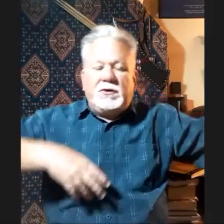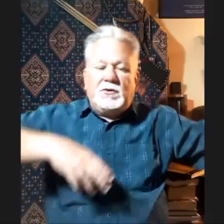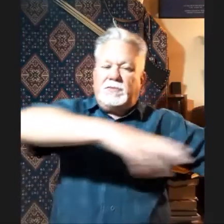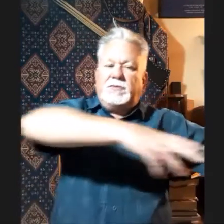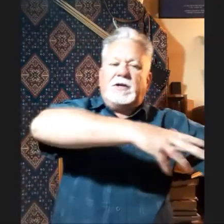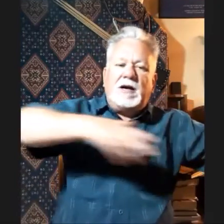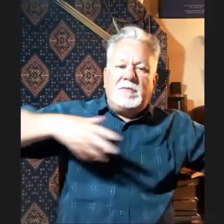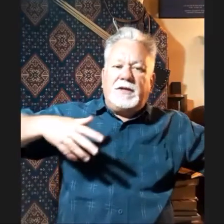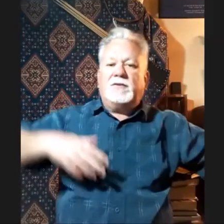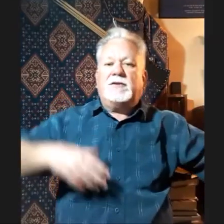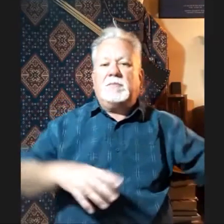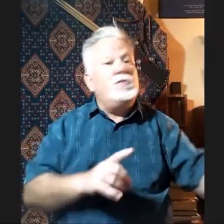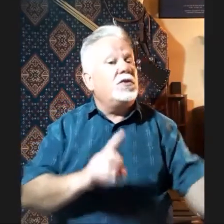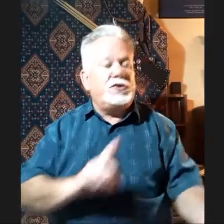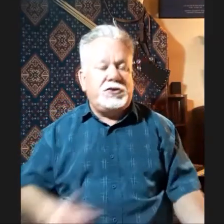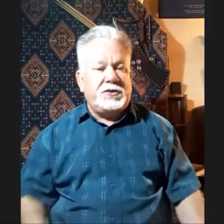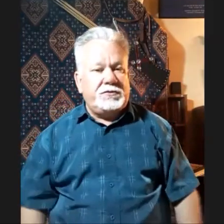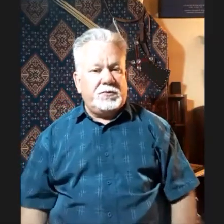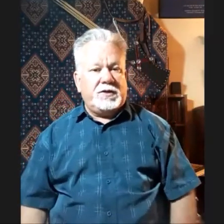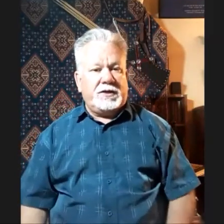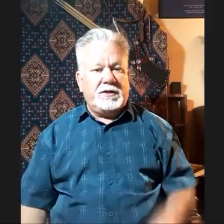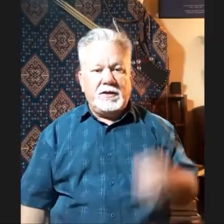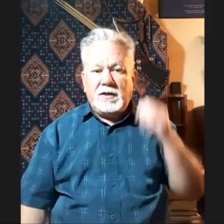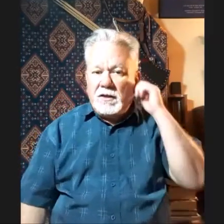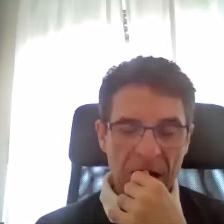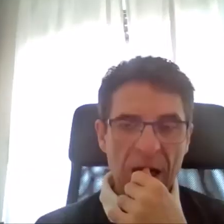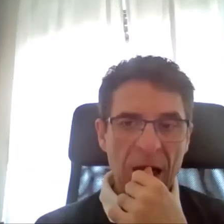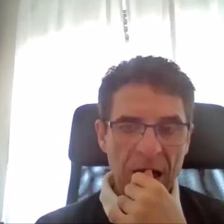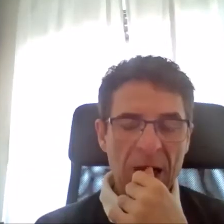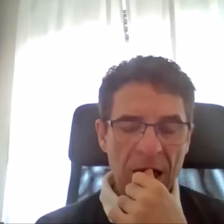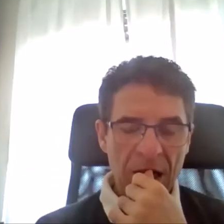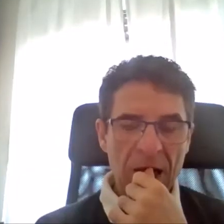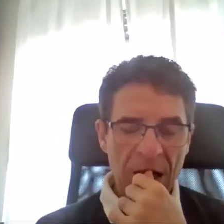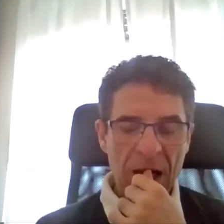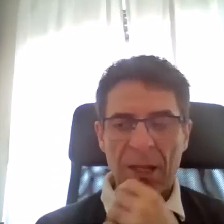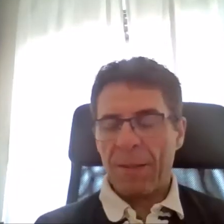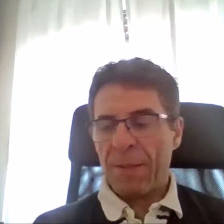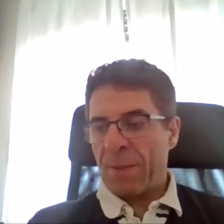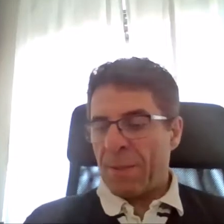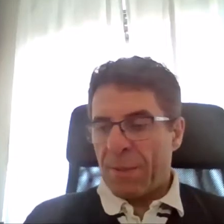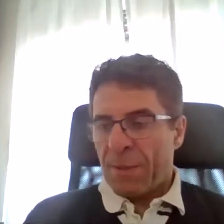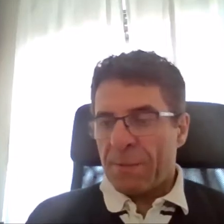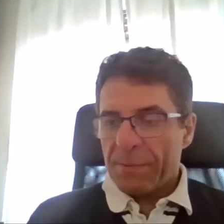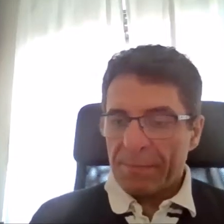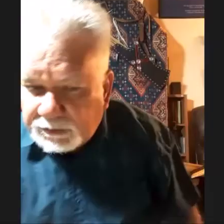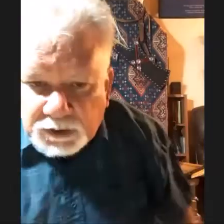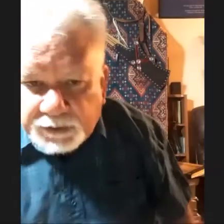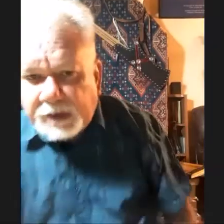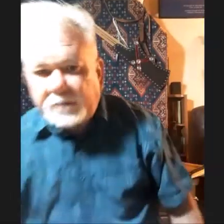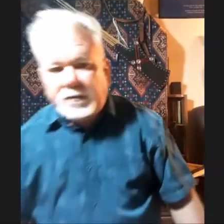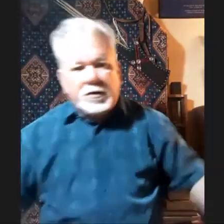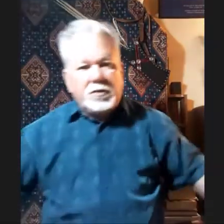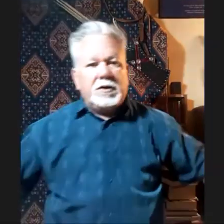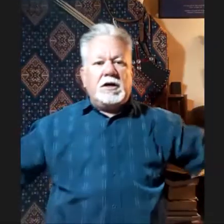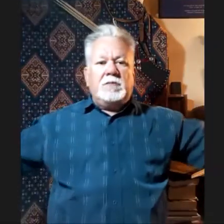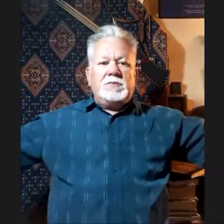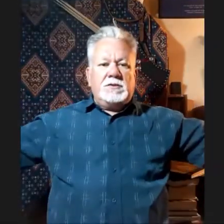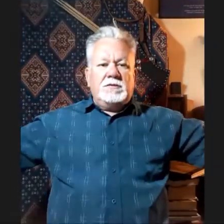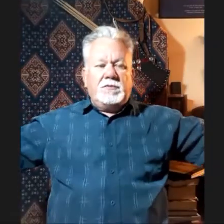or different arm length or something, you've got to shoot a different way. Yeah. And I was, I was training someone the other day and, and they have very long arms, very